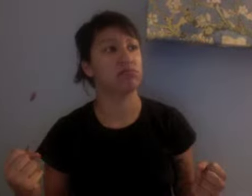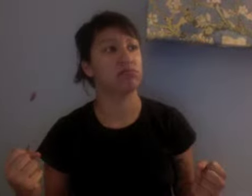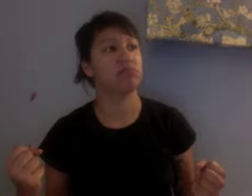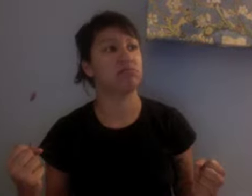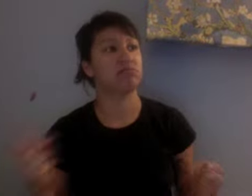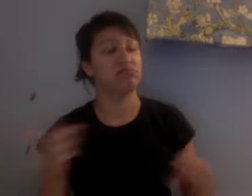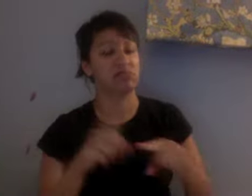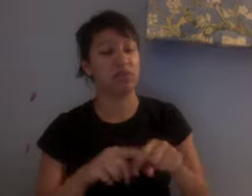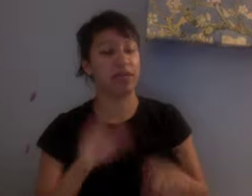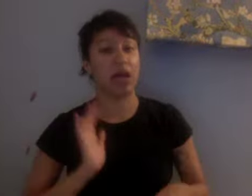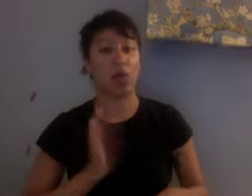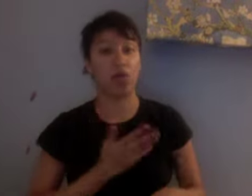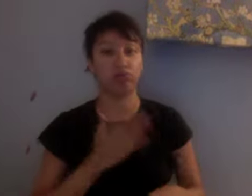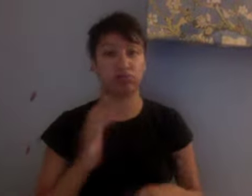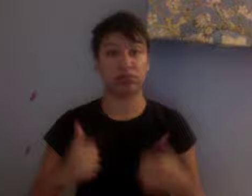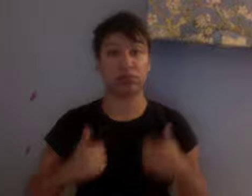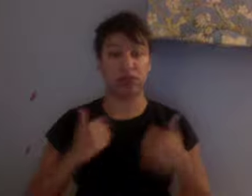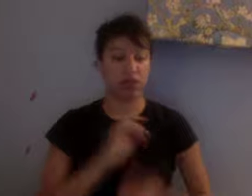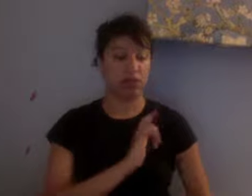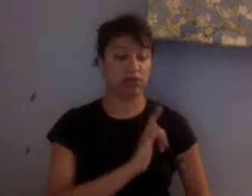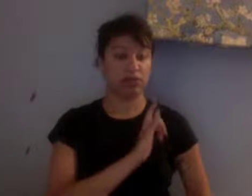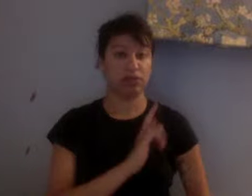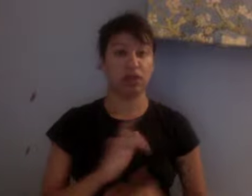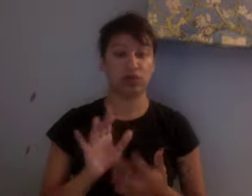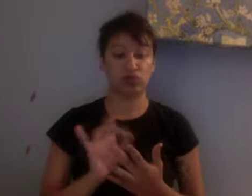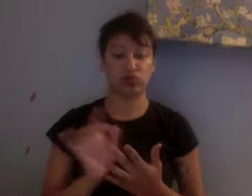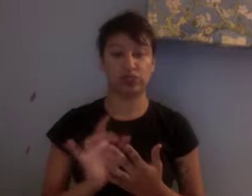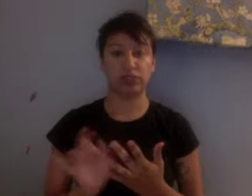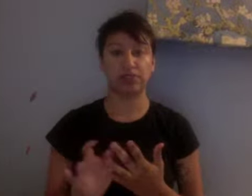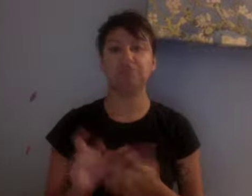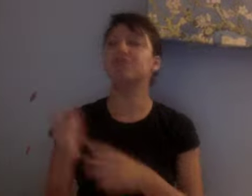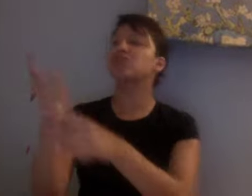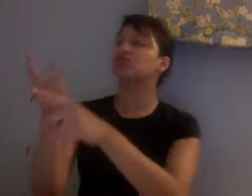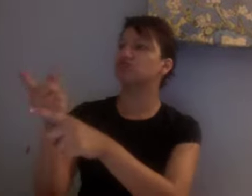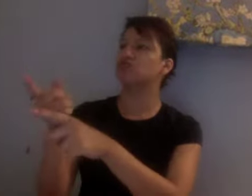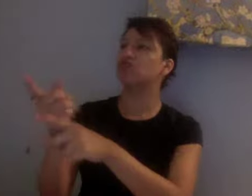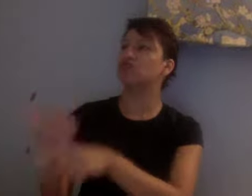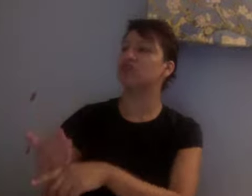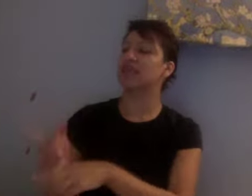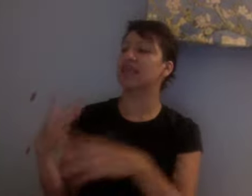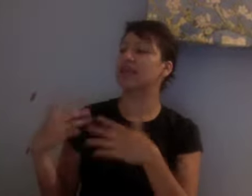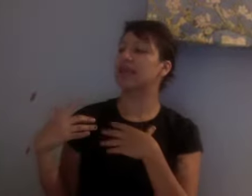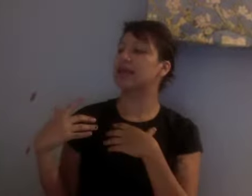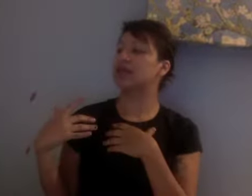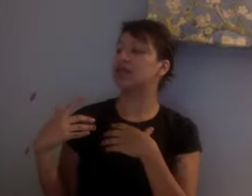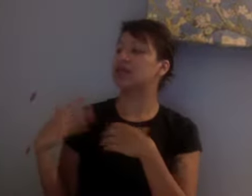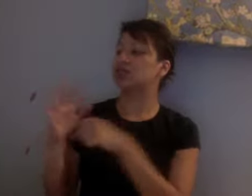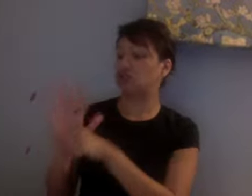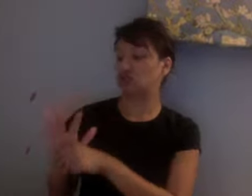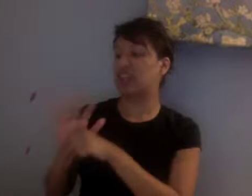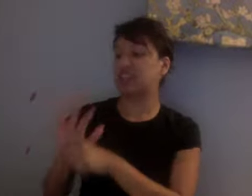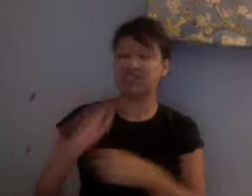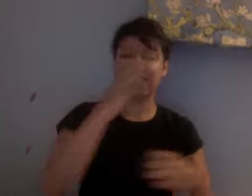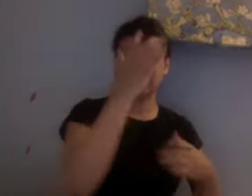We talked about the link between health and illness can sometimes, sorry, between stress and illness can sometimes be